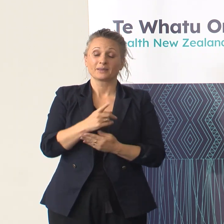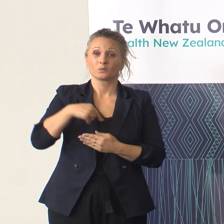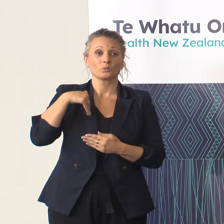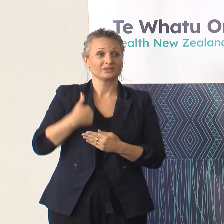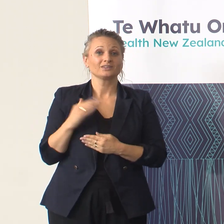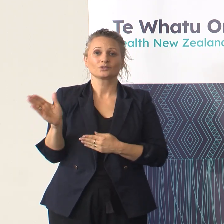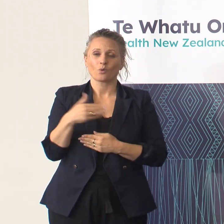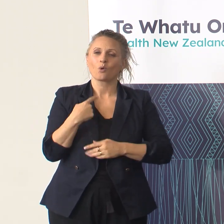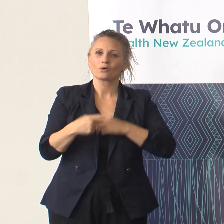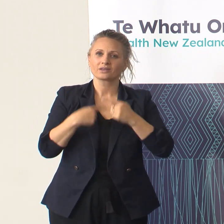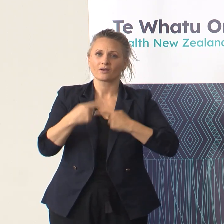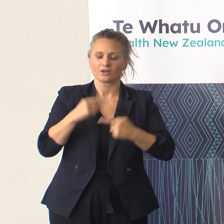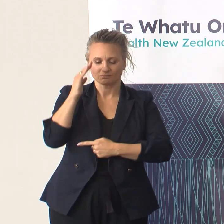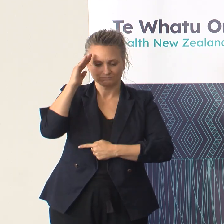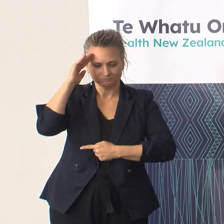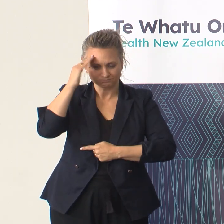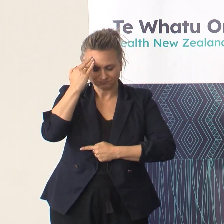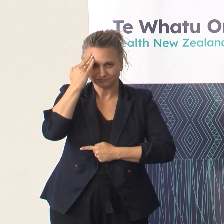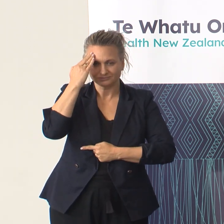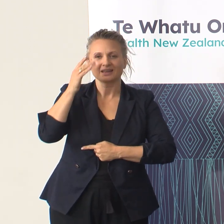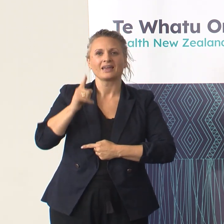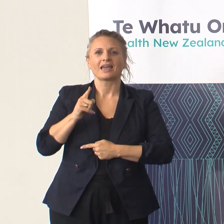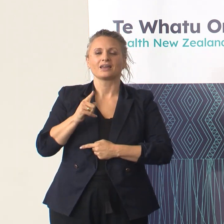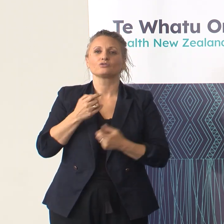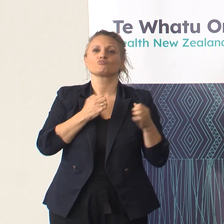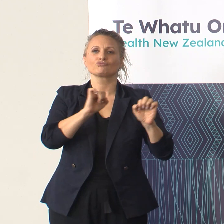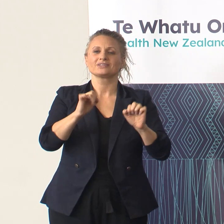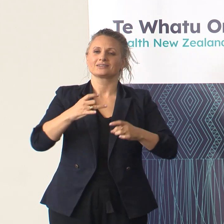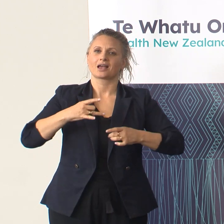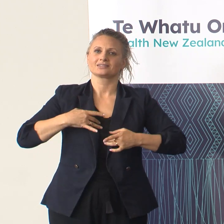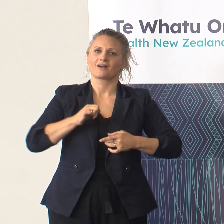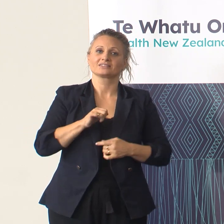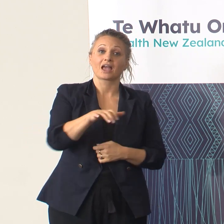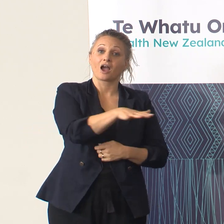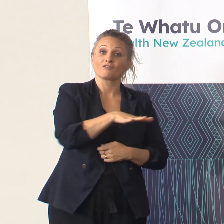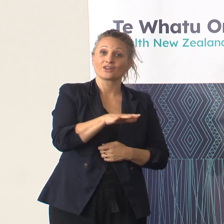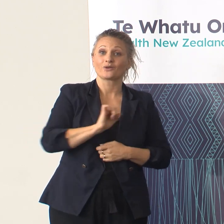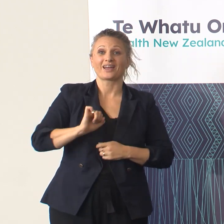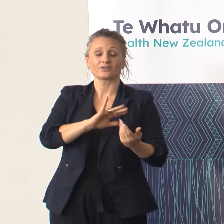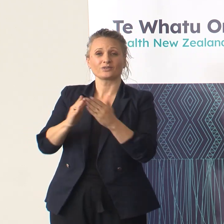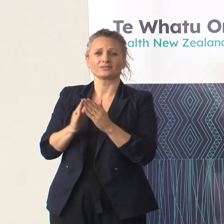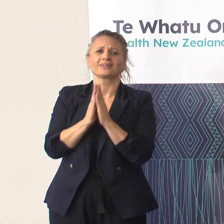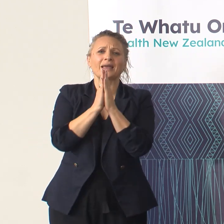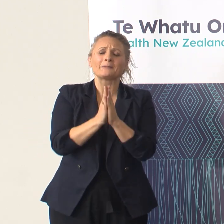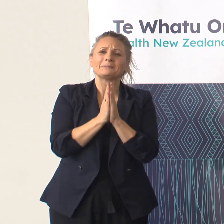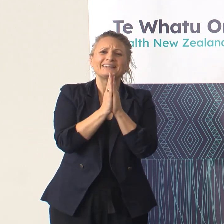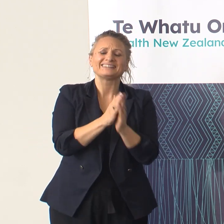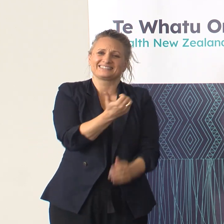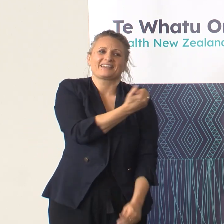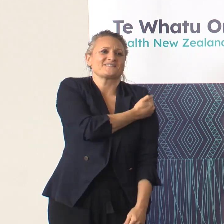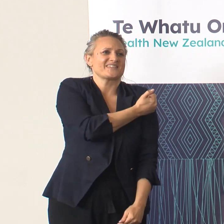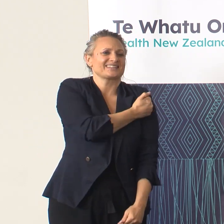steps to protect ourselves, our whānau, and our communities. Please get vaccinated and boosted if you're eligible.